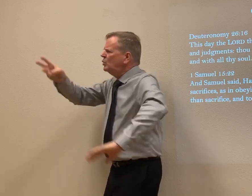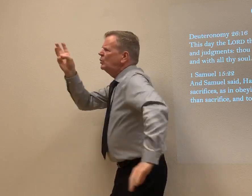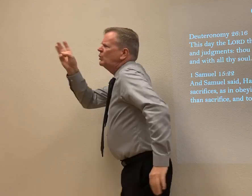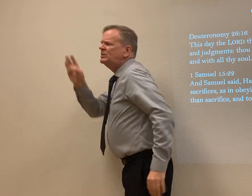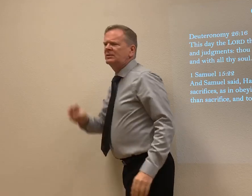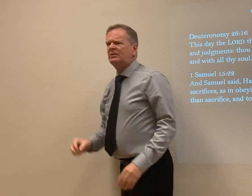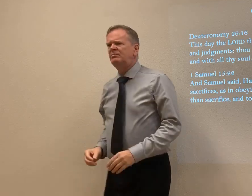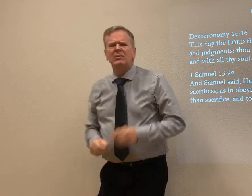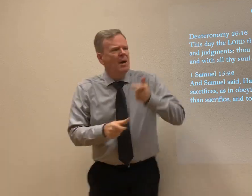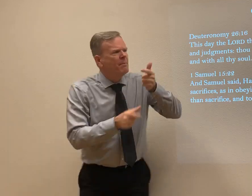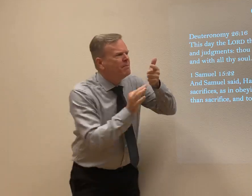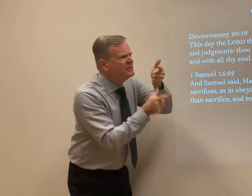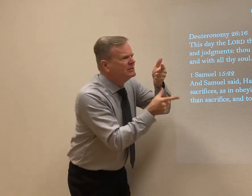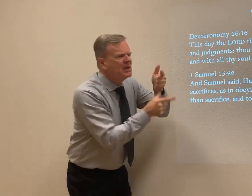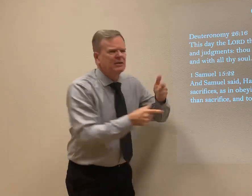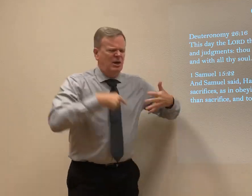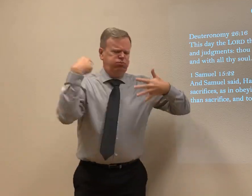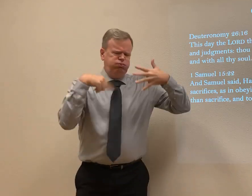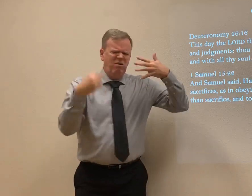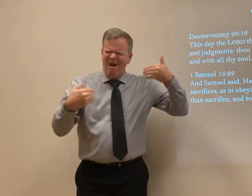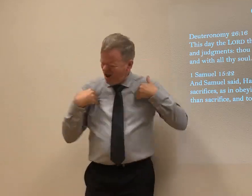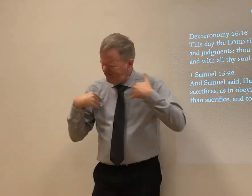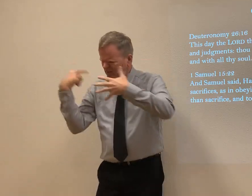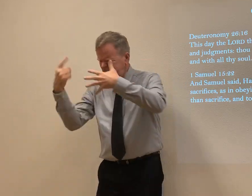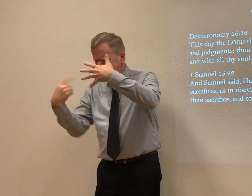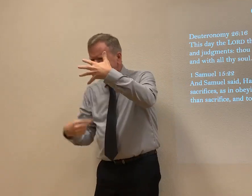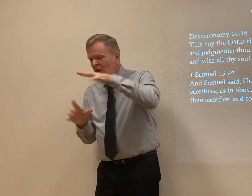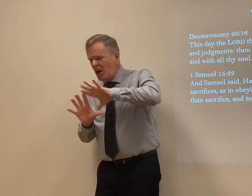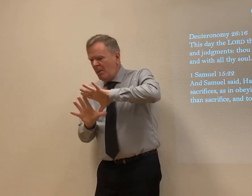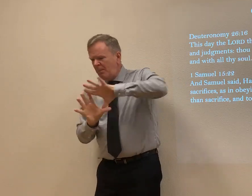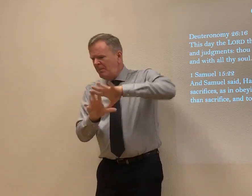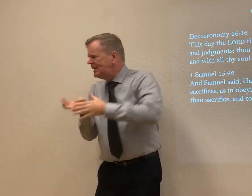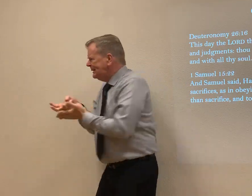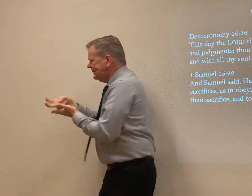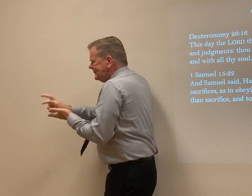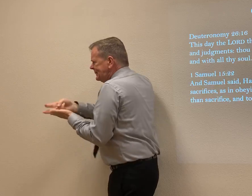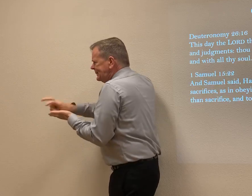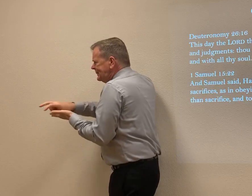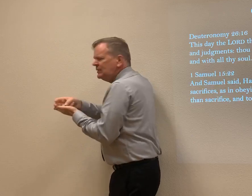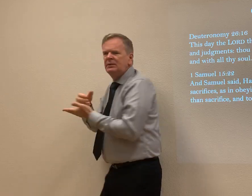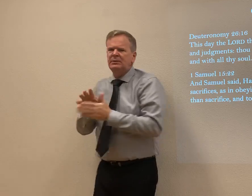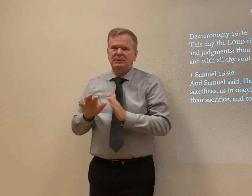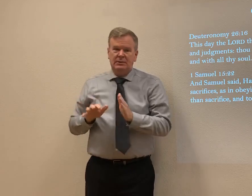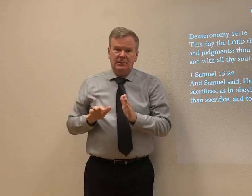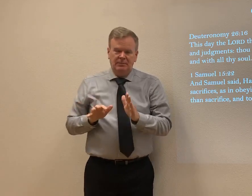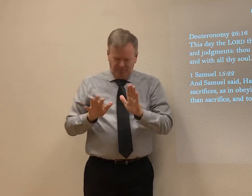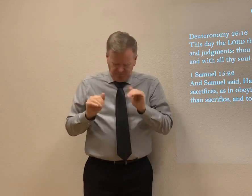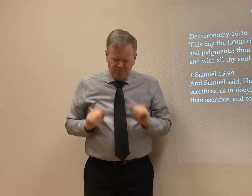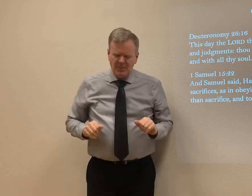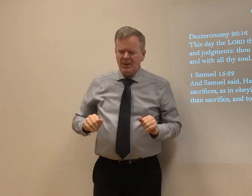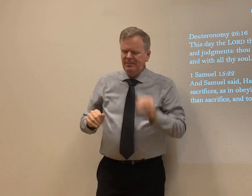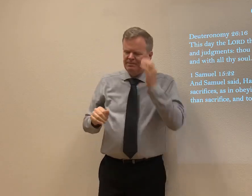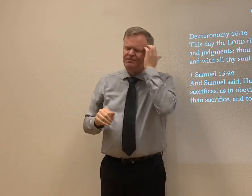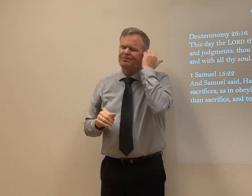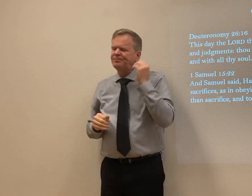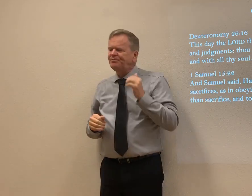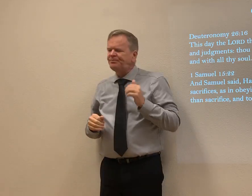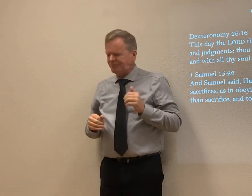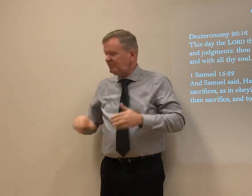pastor says, for the case of this pastor's assistant, he needs to be more of an assistant. Teach. Help Bible studies, et cetera. He has a lot of things he can do